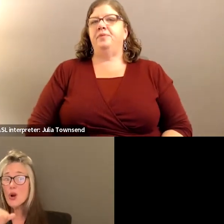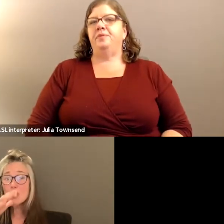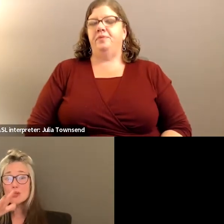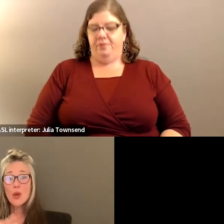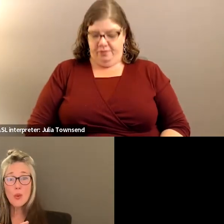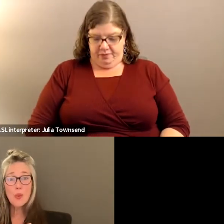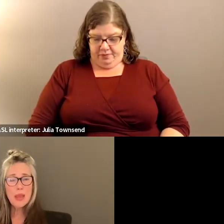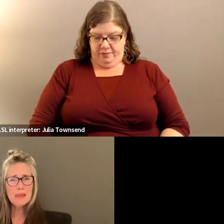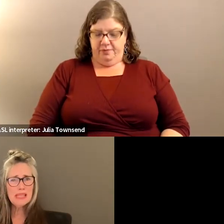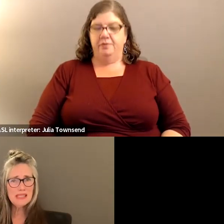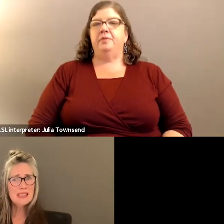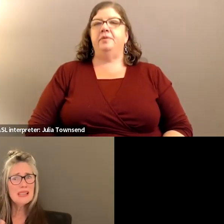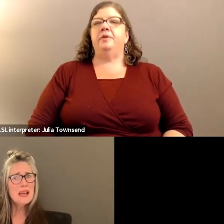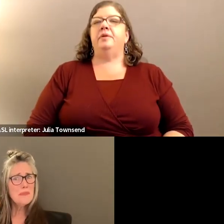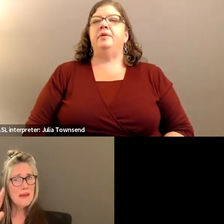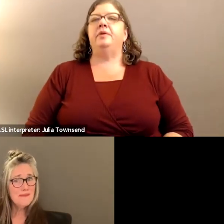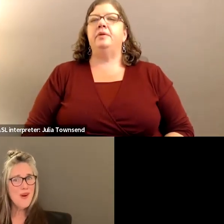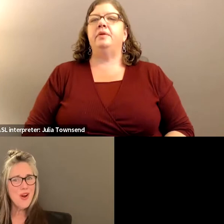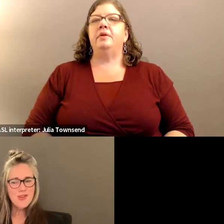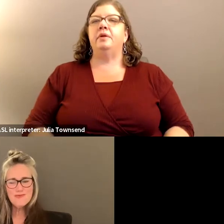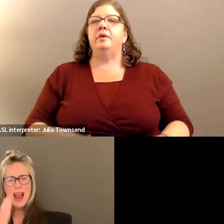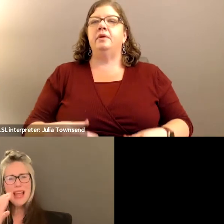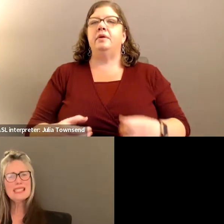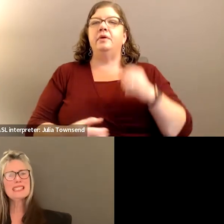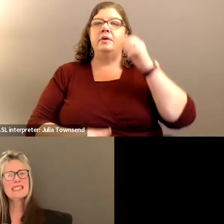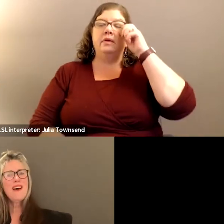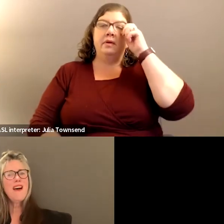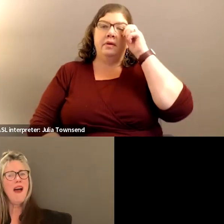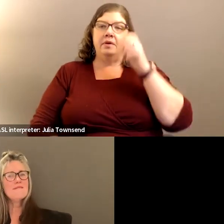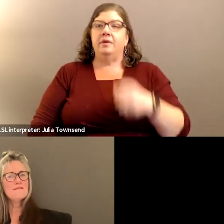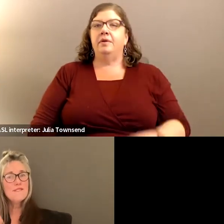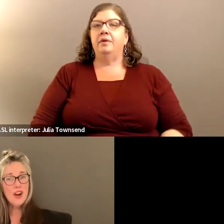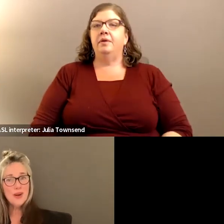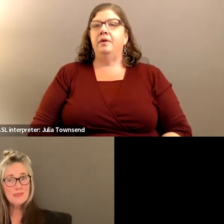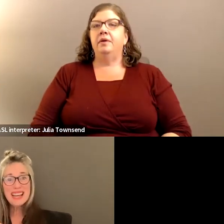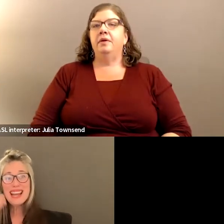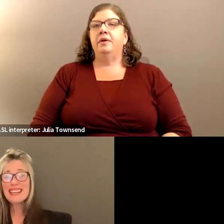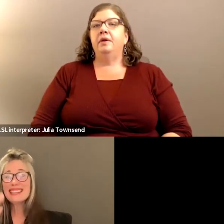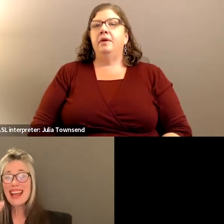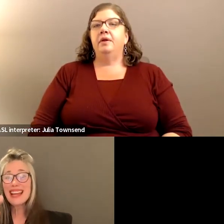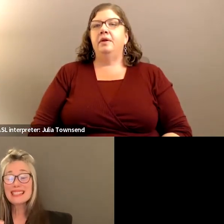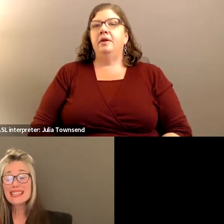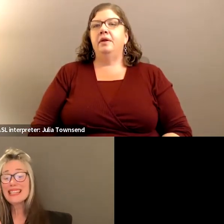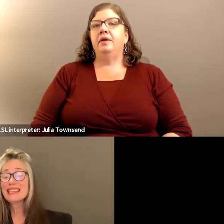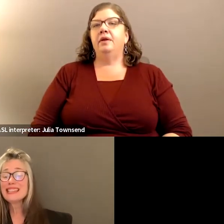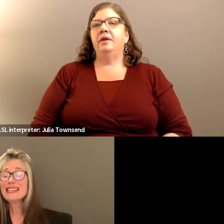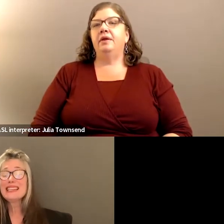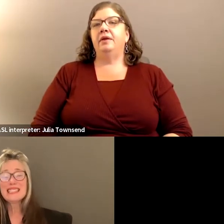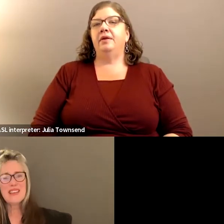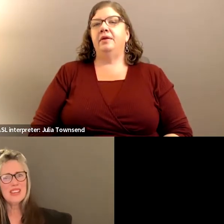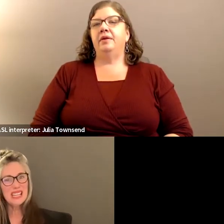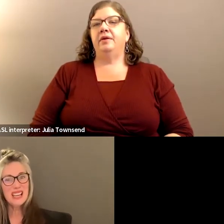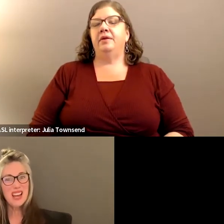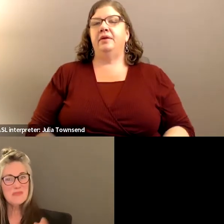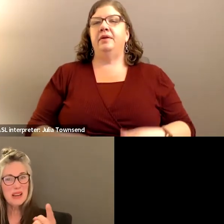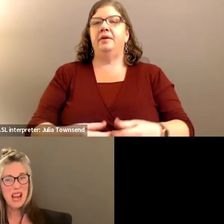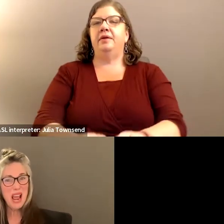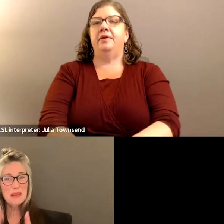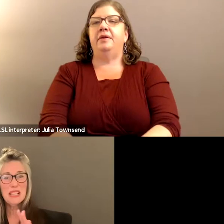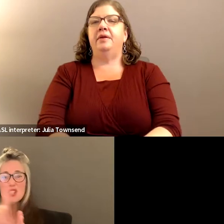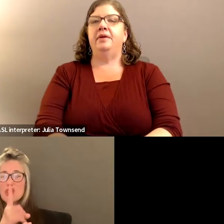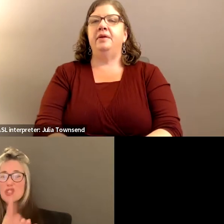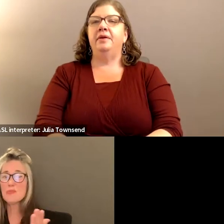really had their rights affirmed back in 1979. But discrimination against